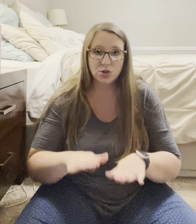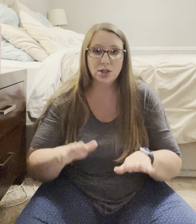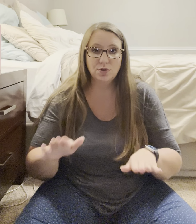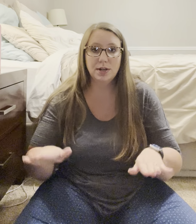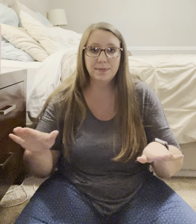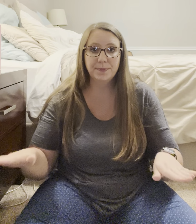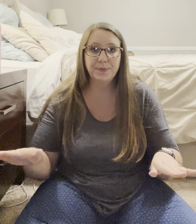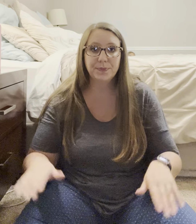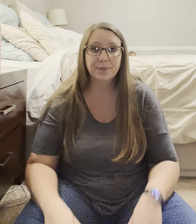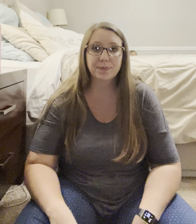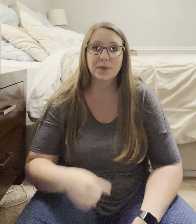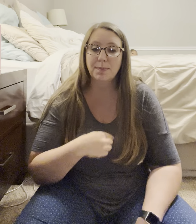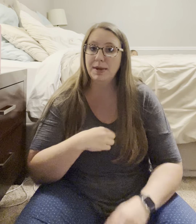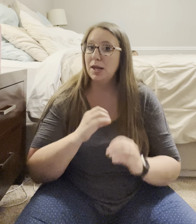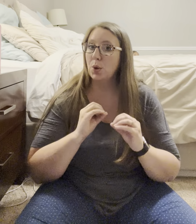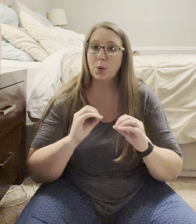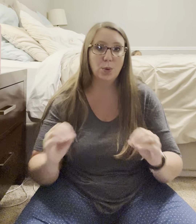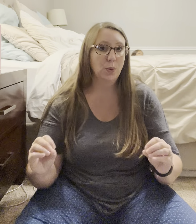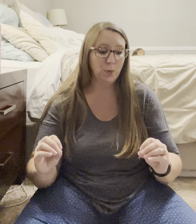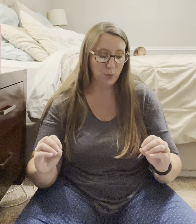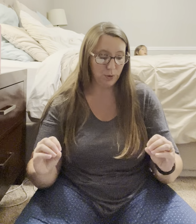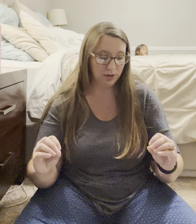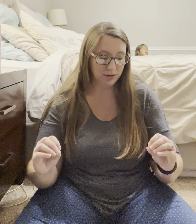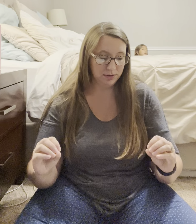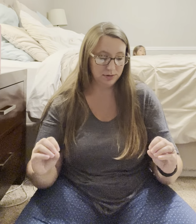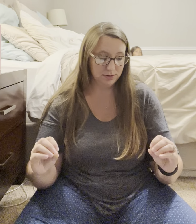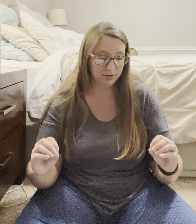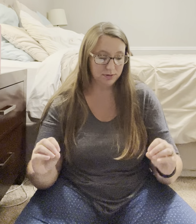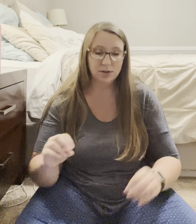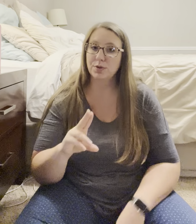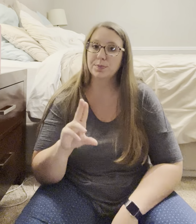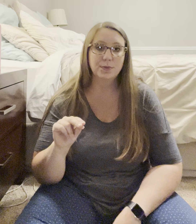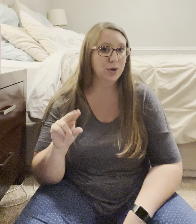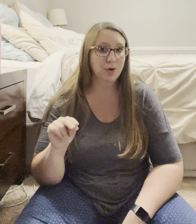Children. Me. Oh, no.